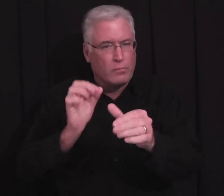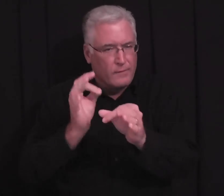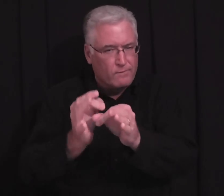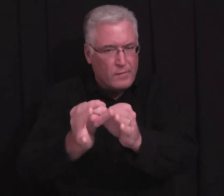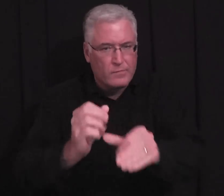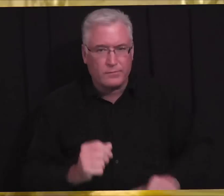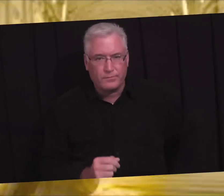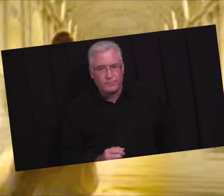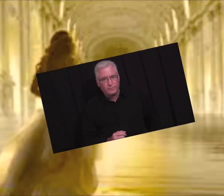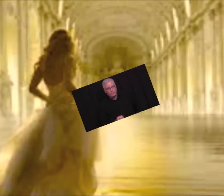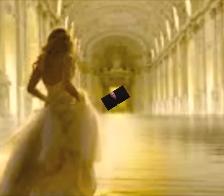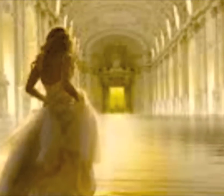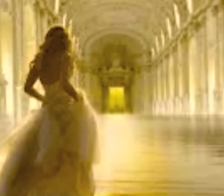never fail to be faithful.